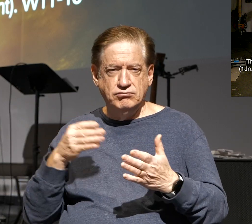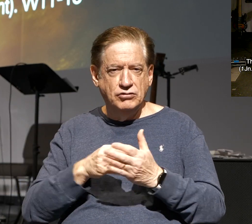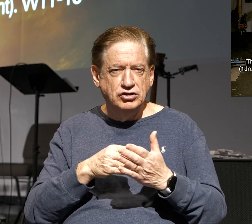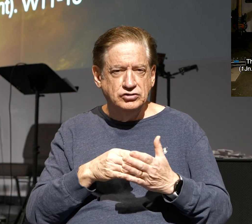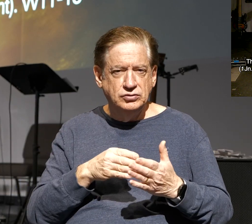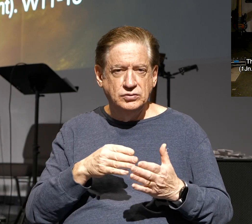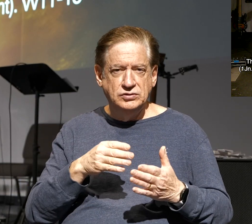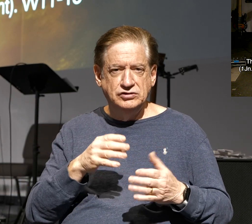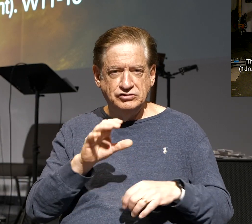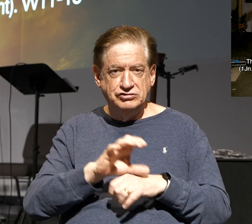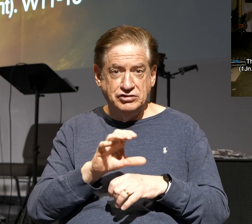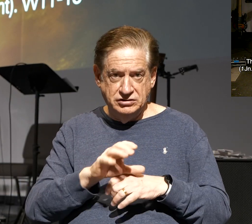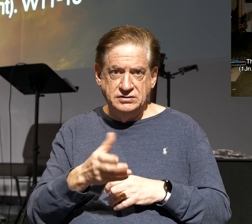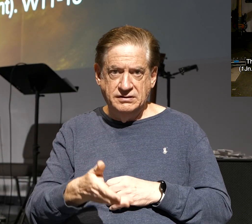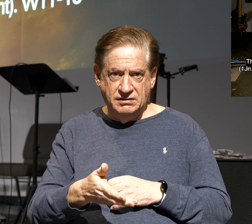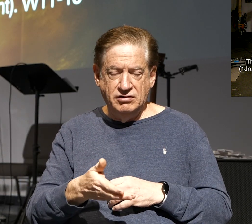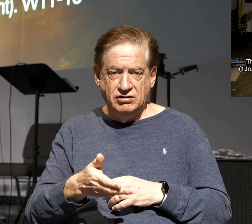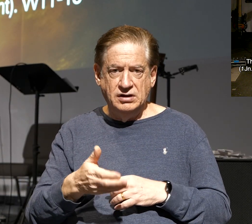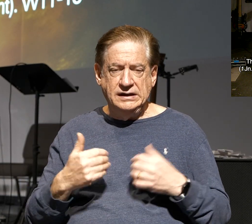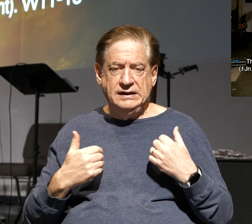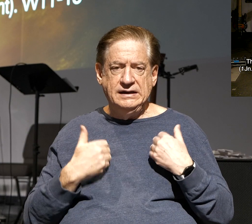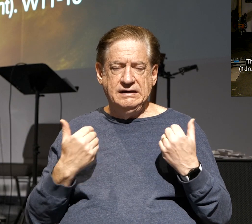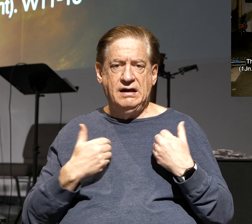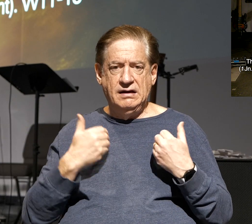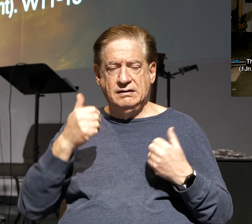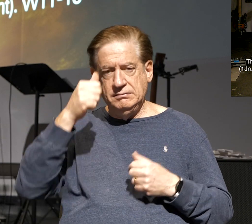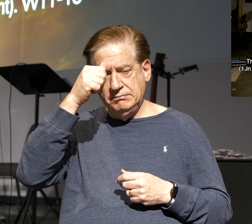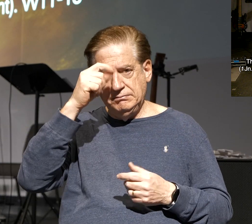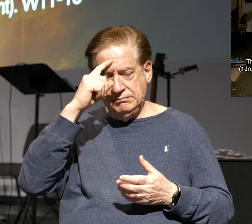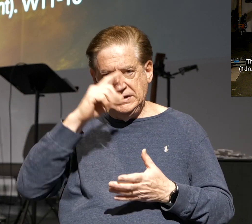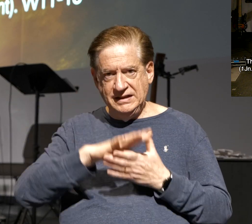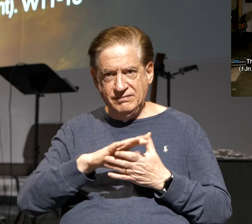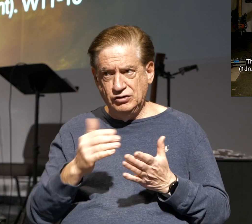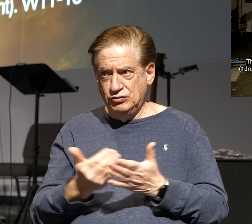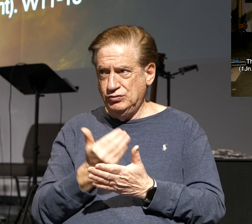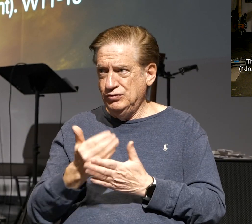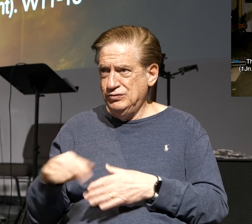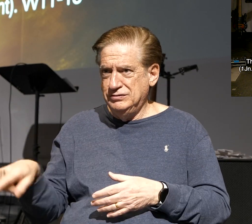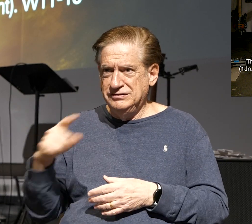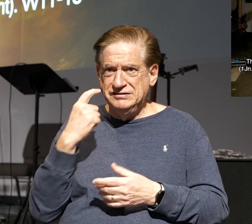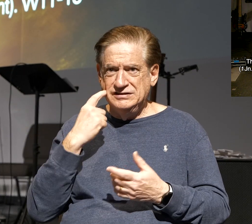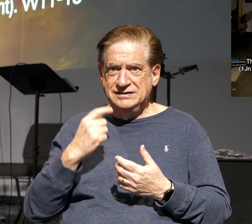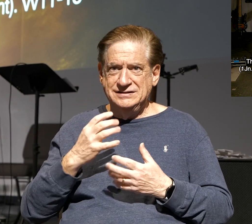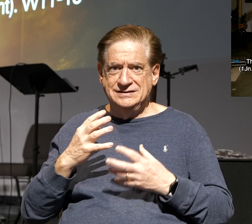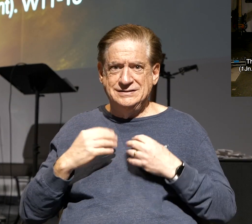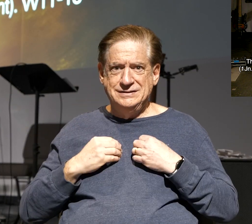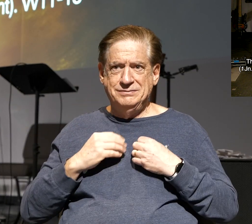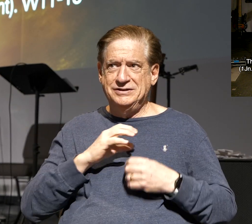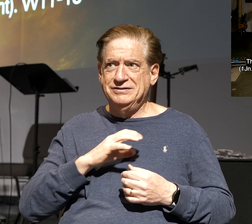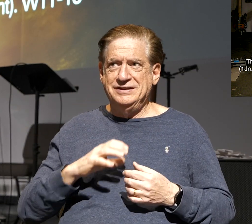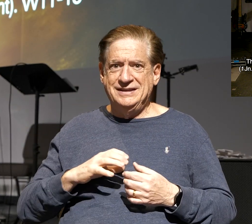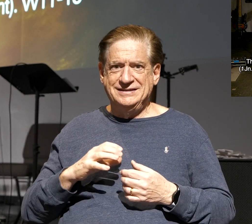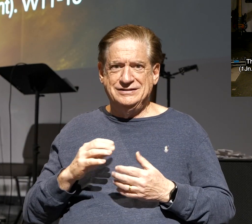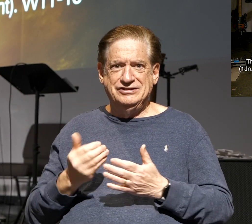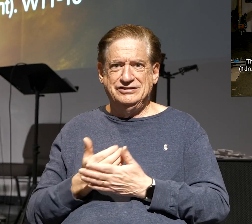there, that young, believing, new believers' church in Thessalonica. And